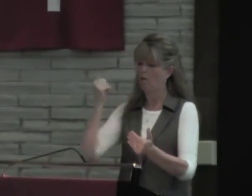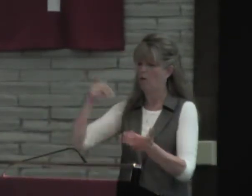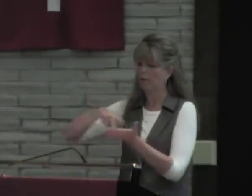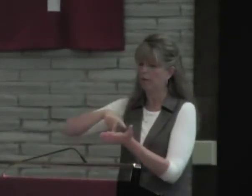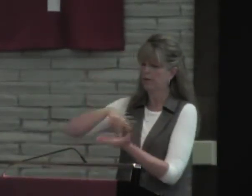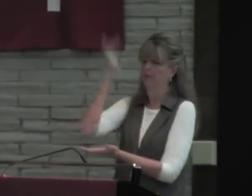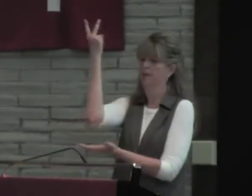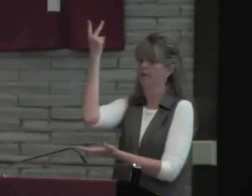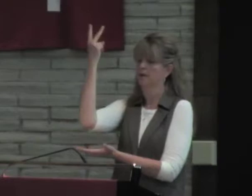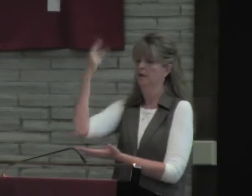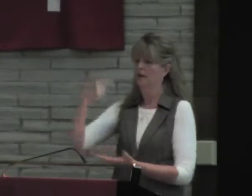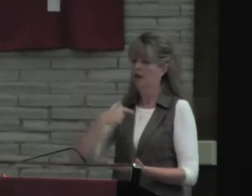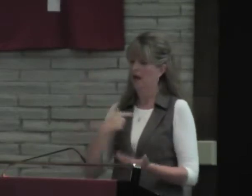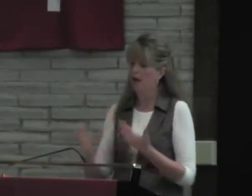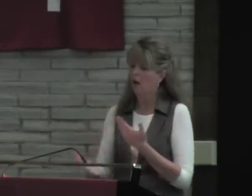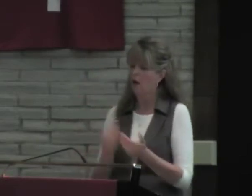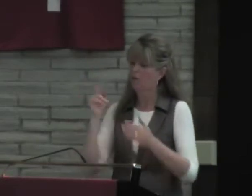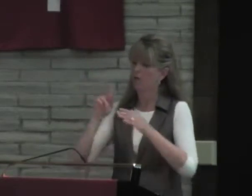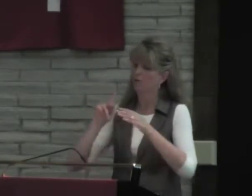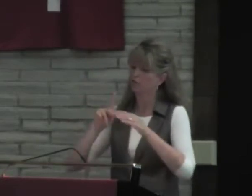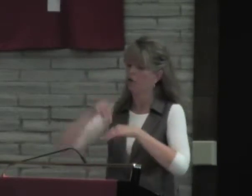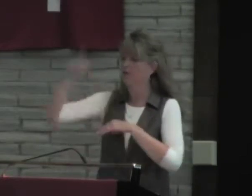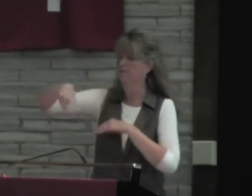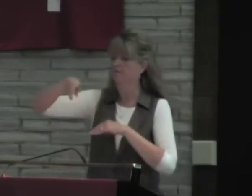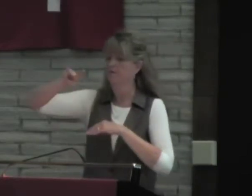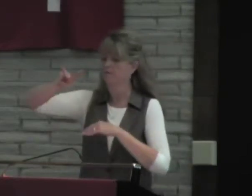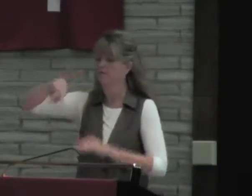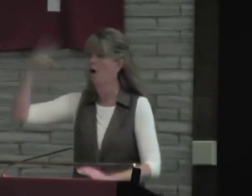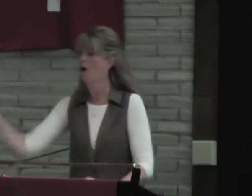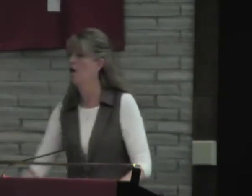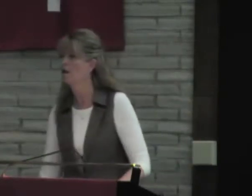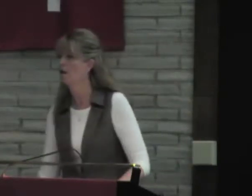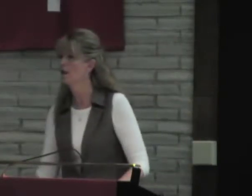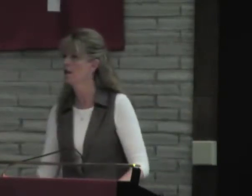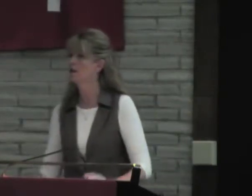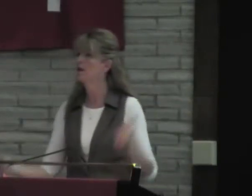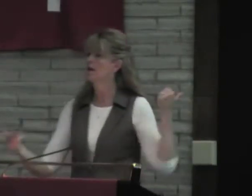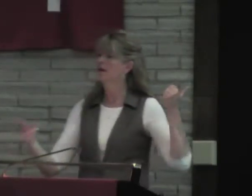my feet had almost slipped. I had nearly lost my foothold.